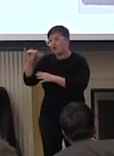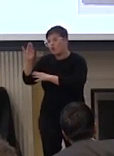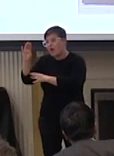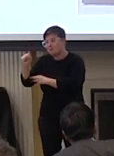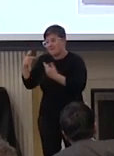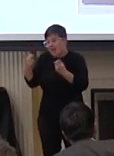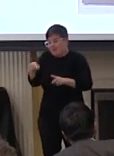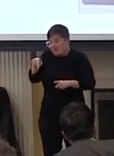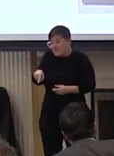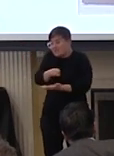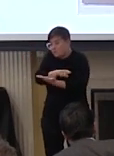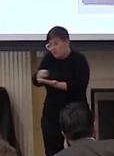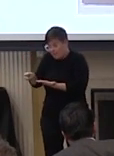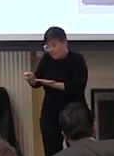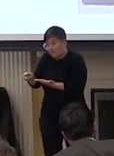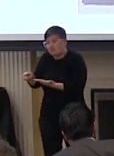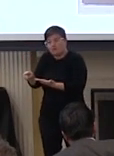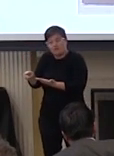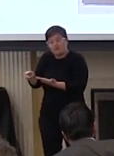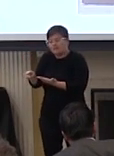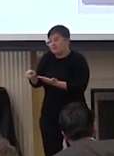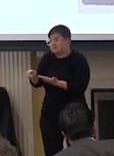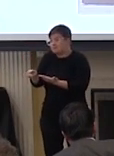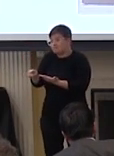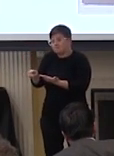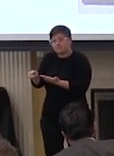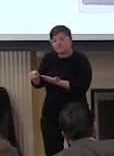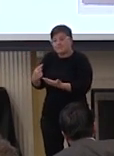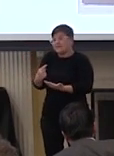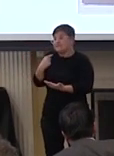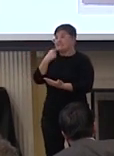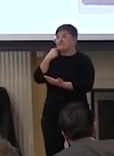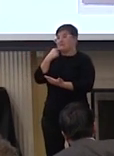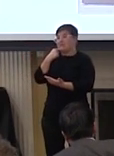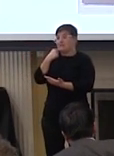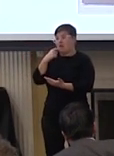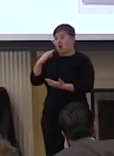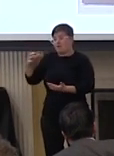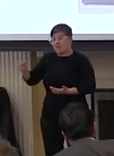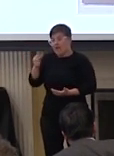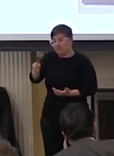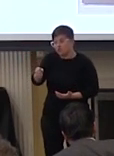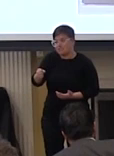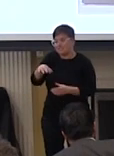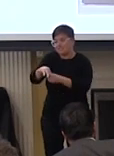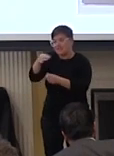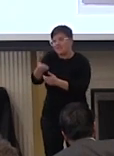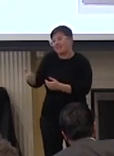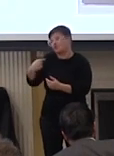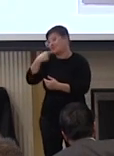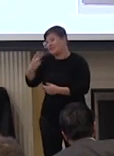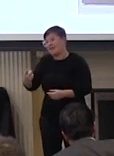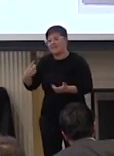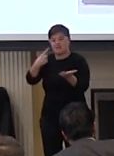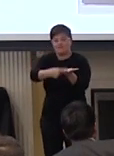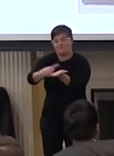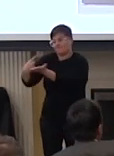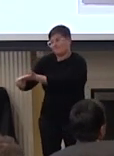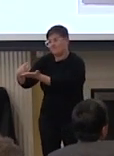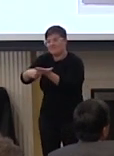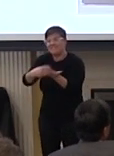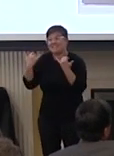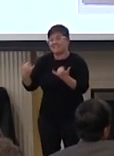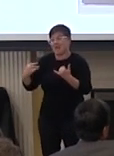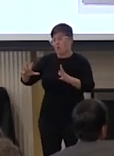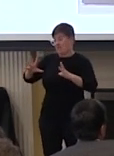happened this week the the disappointment of elections and the things that are said the rhetoric that is now acceptable